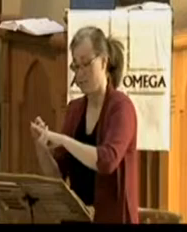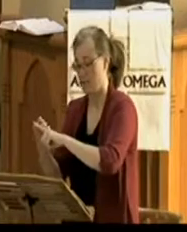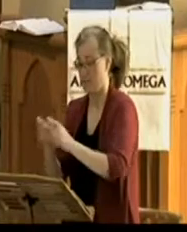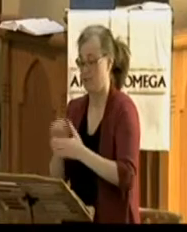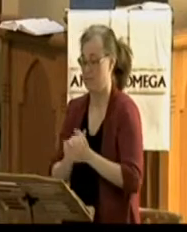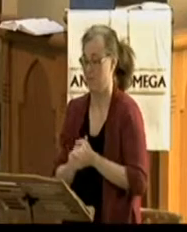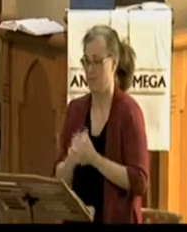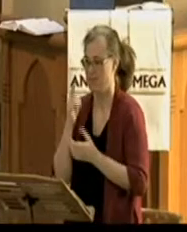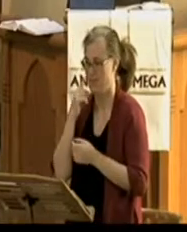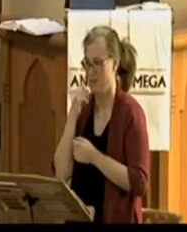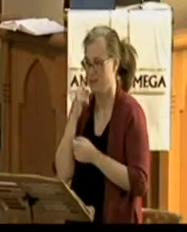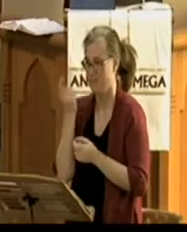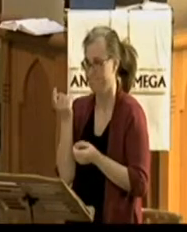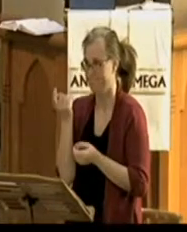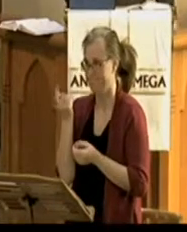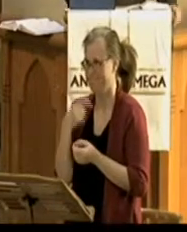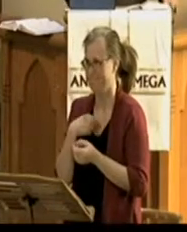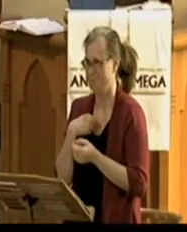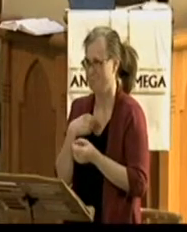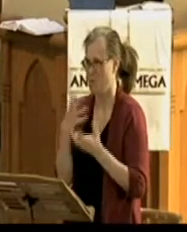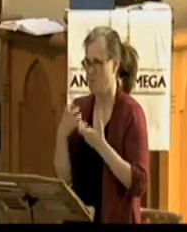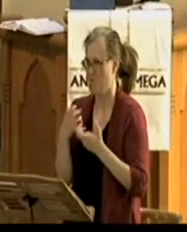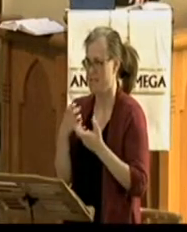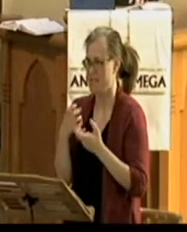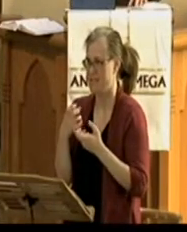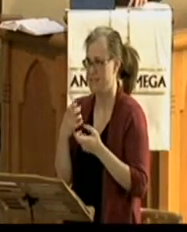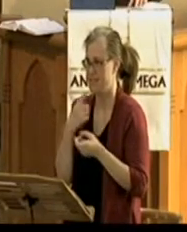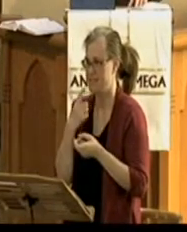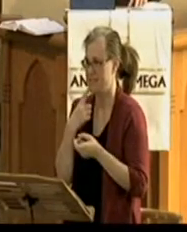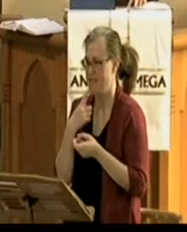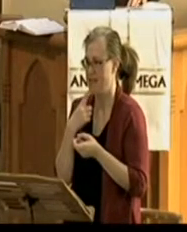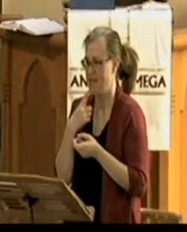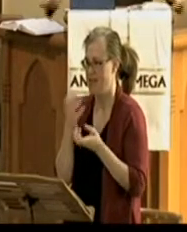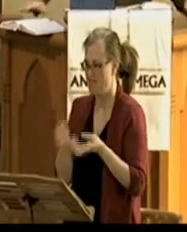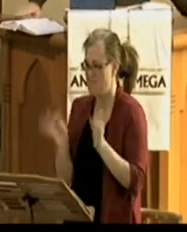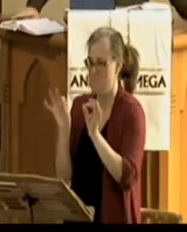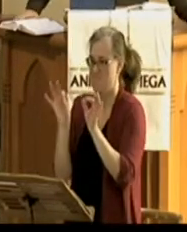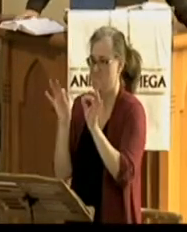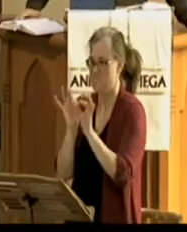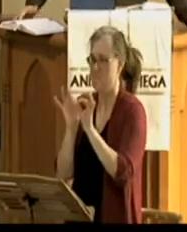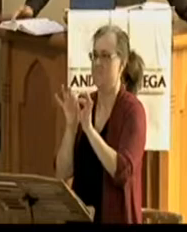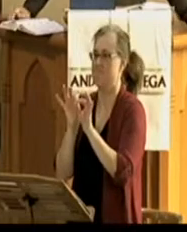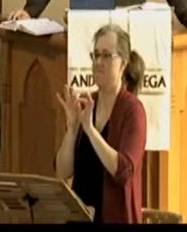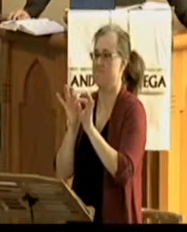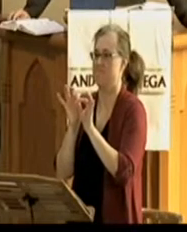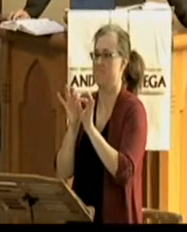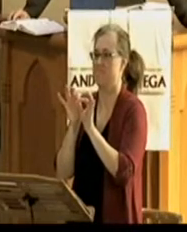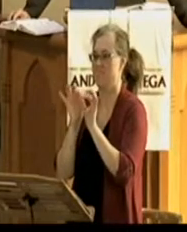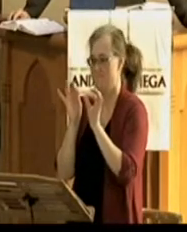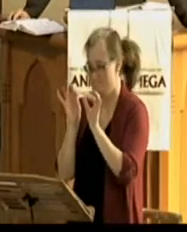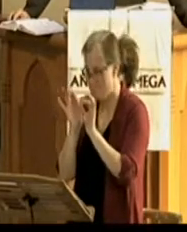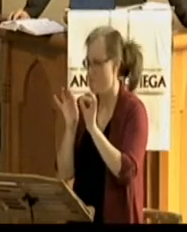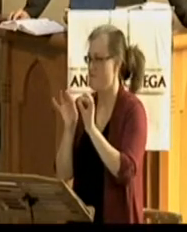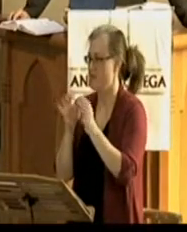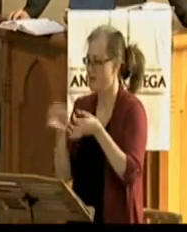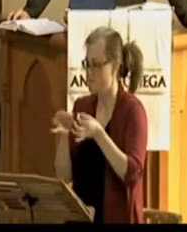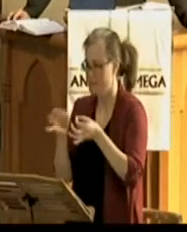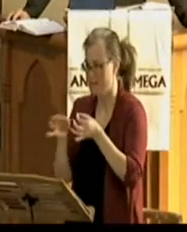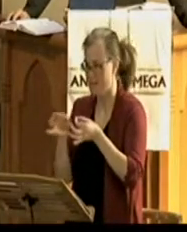To be honest, what makes us poor at witnessing is we think that the converting of hearts and tearing down of doubts comes by